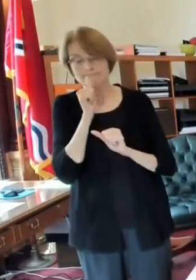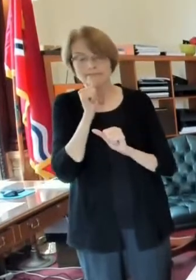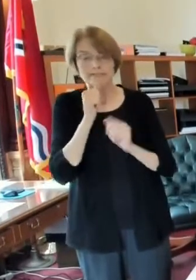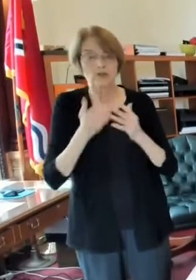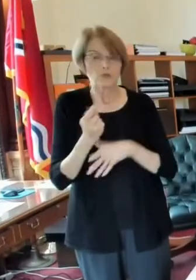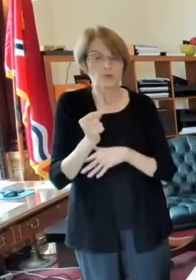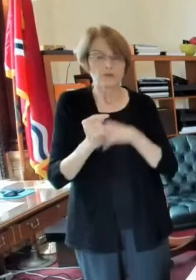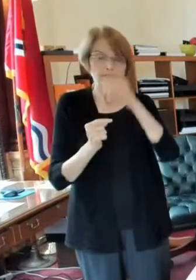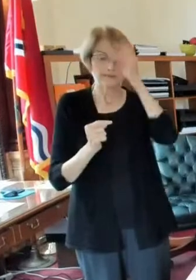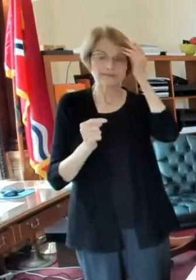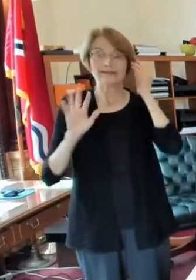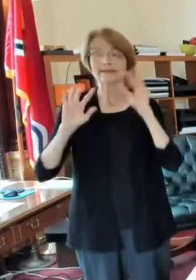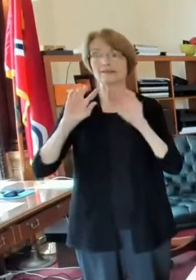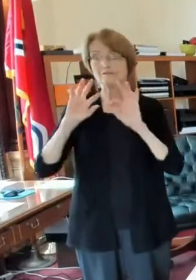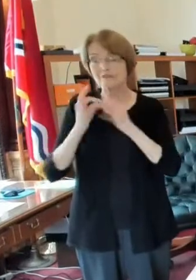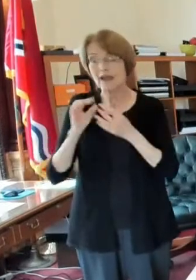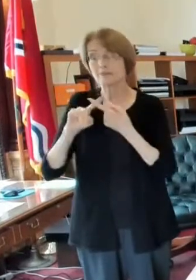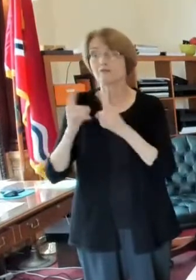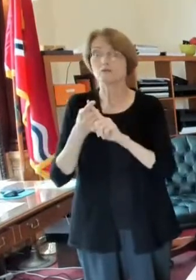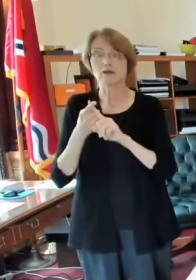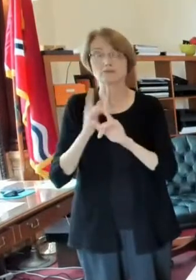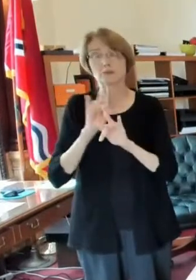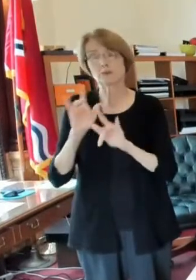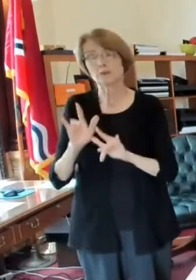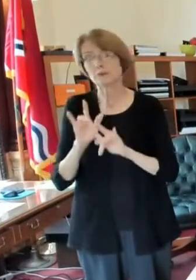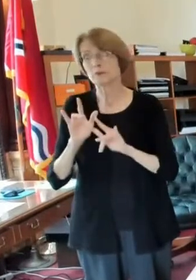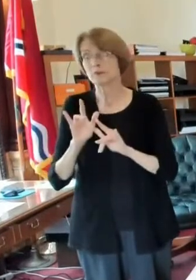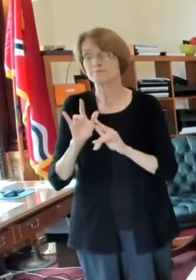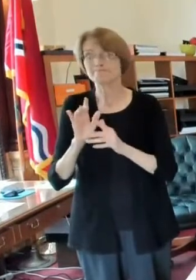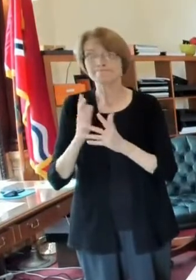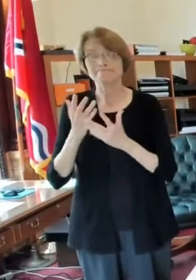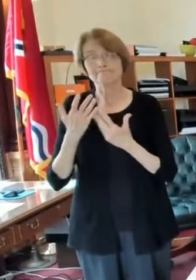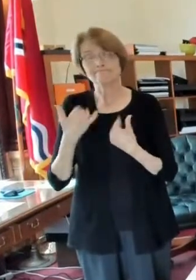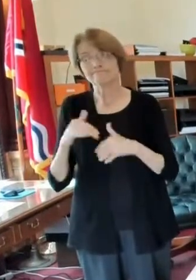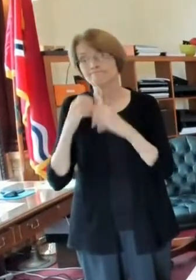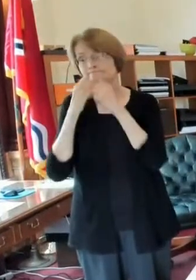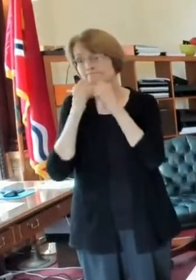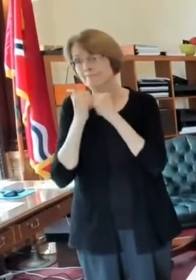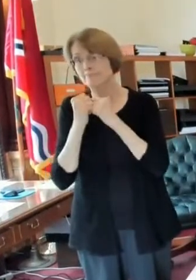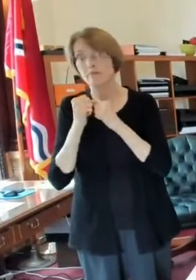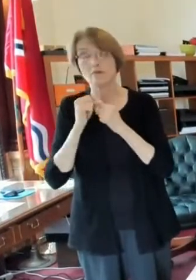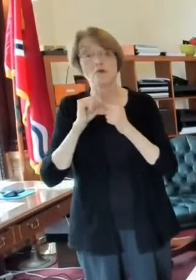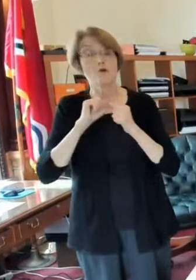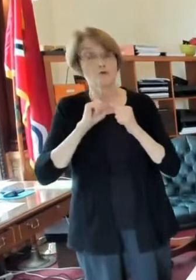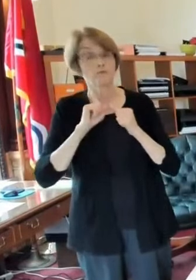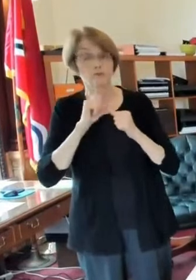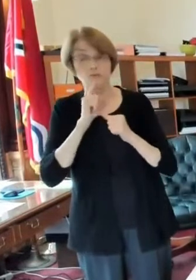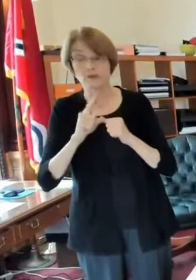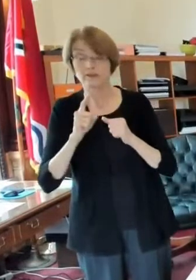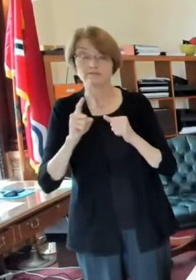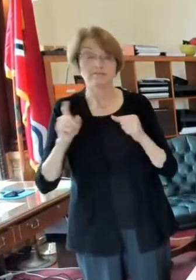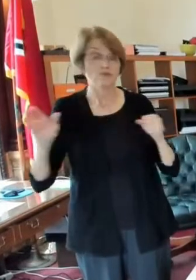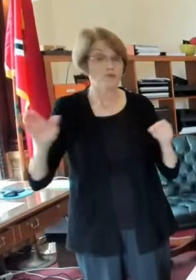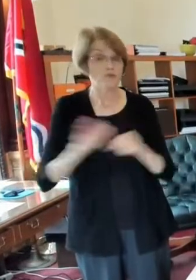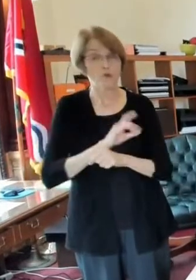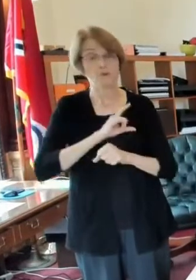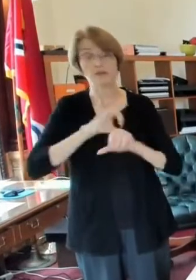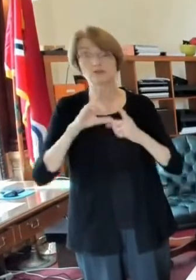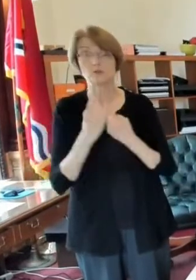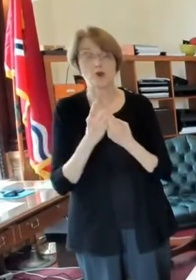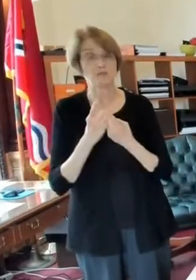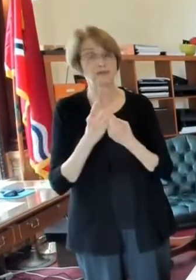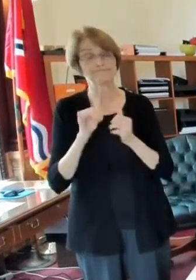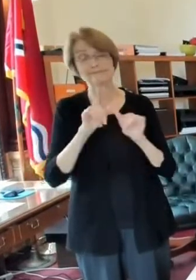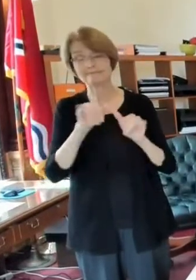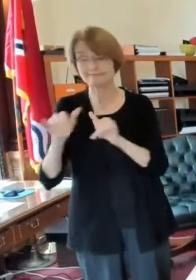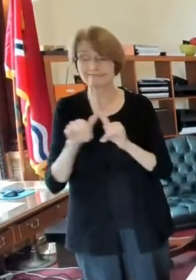out to his family and his friends and and all of the all the st louis police department who's suffering this um this heartbreak together